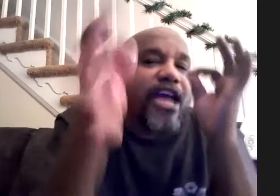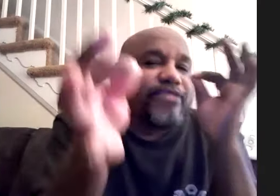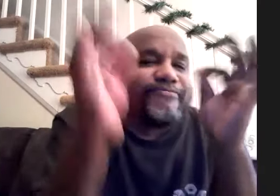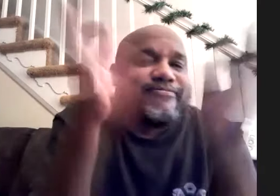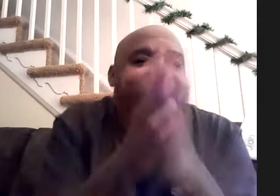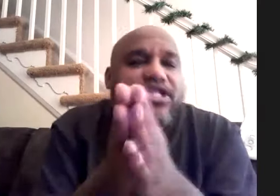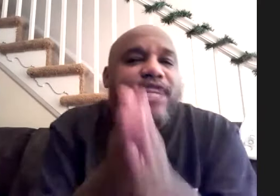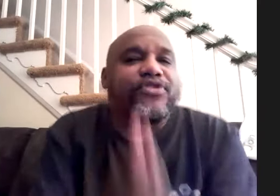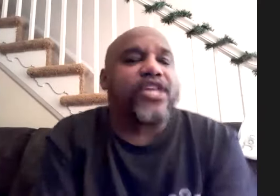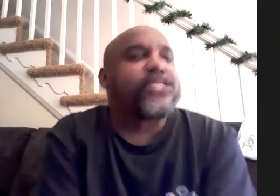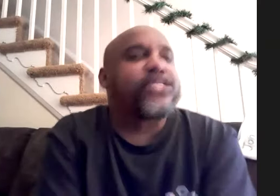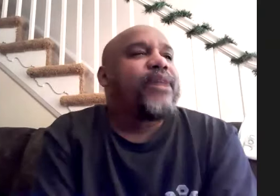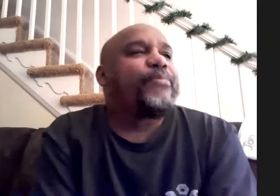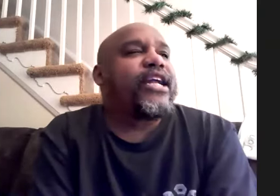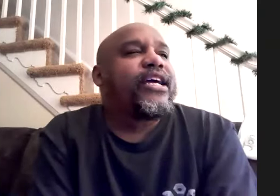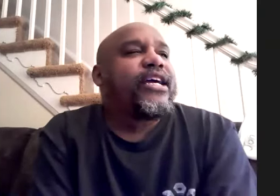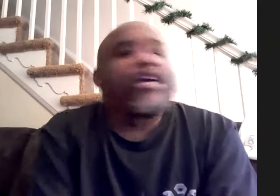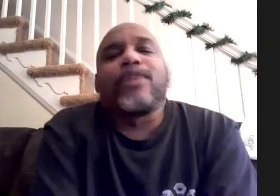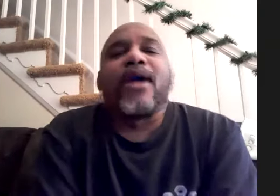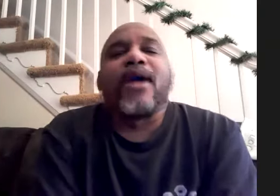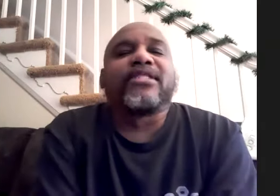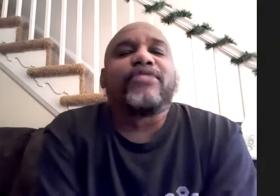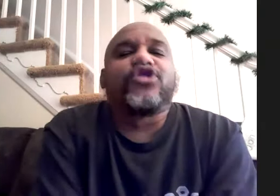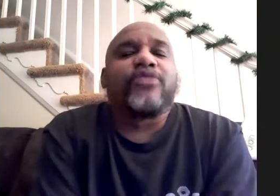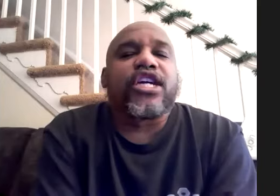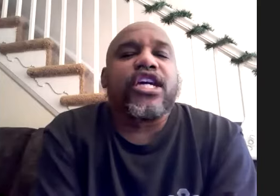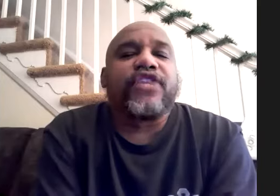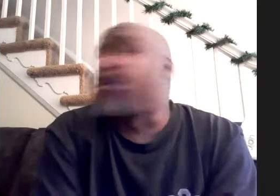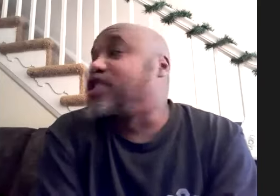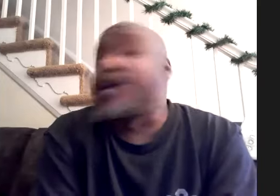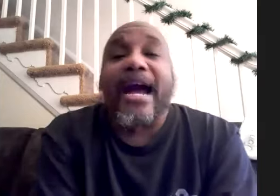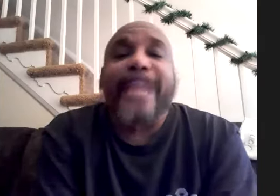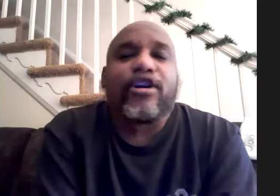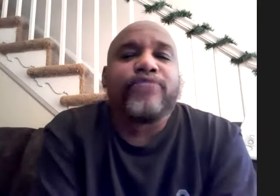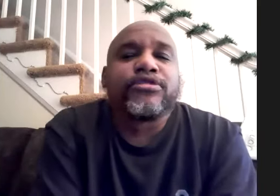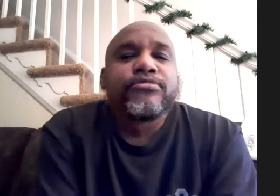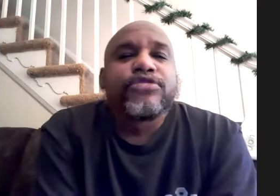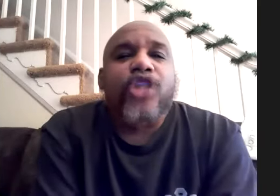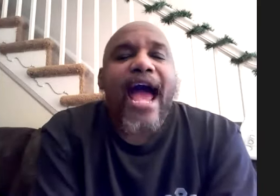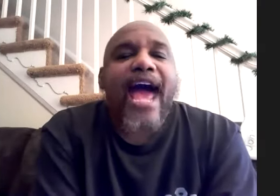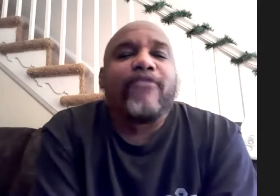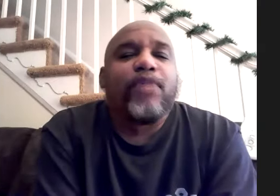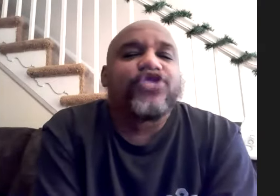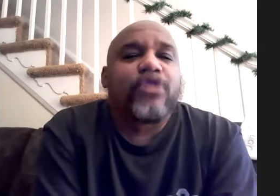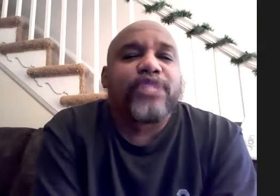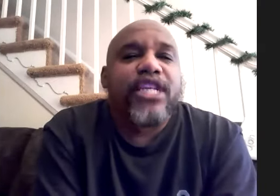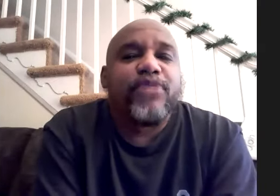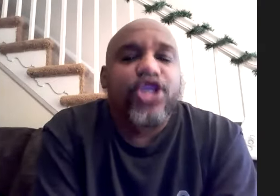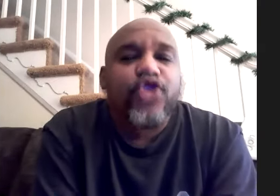i'll stick with this but the other problem is i'm a drum junkie as far as like buying drums so i have a bunch of drums to be used